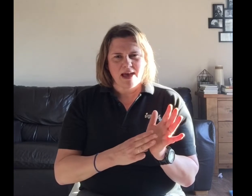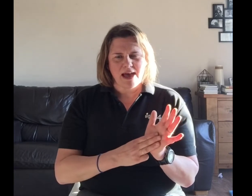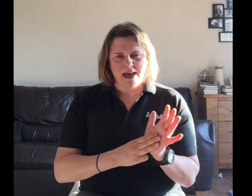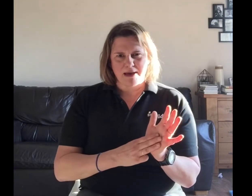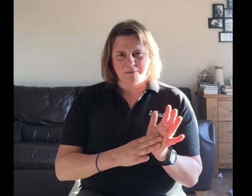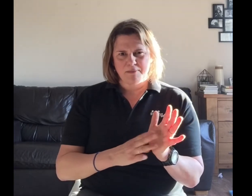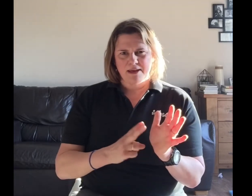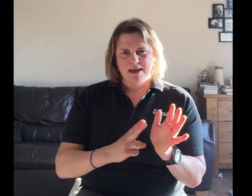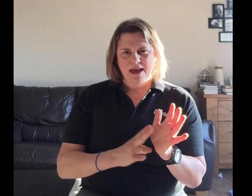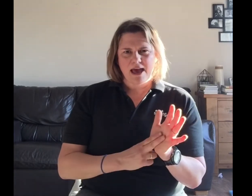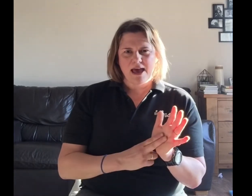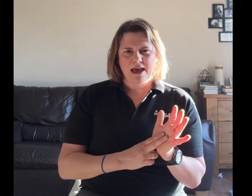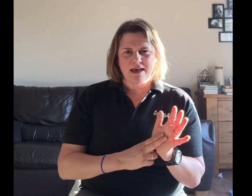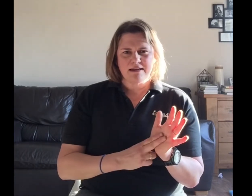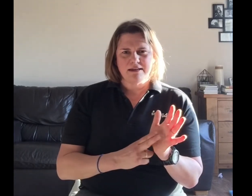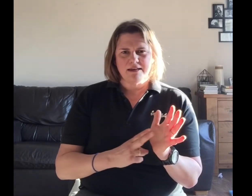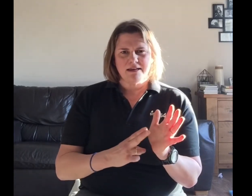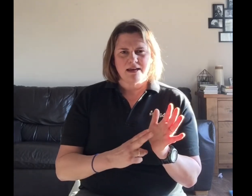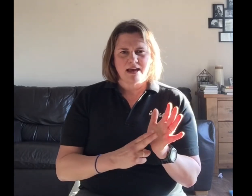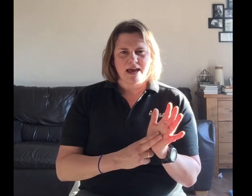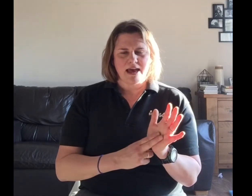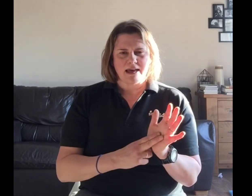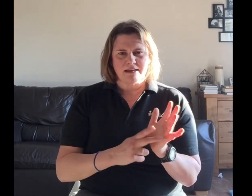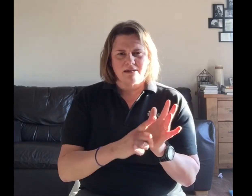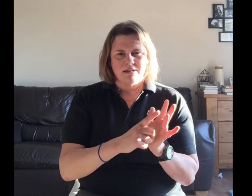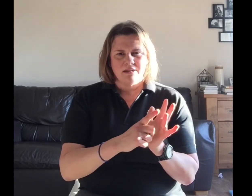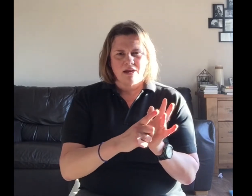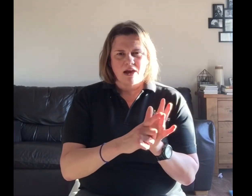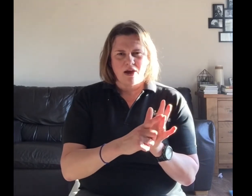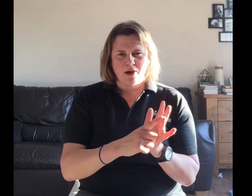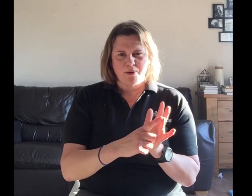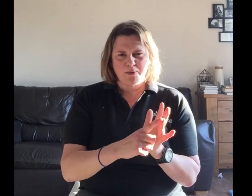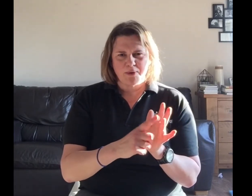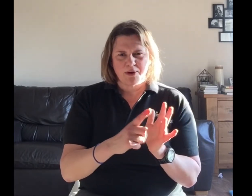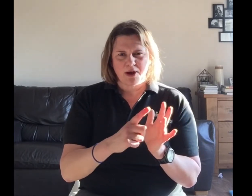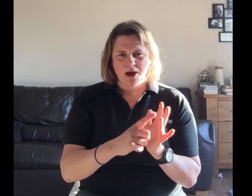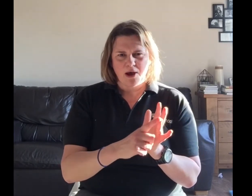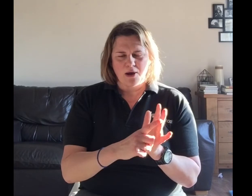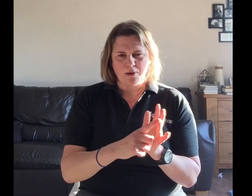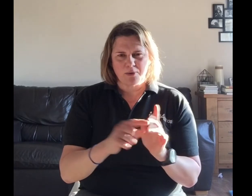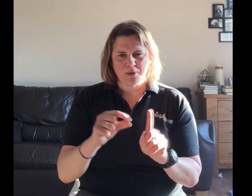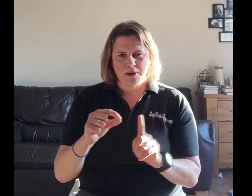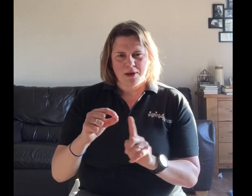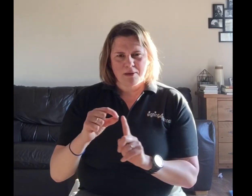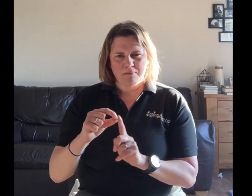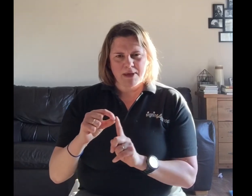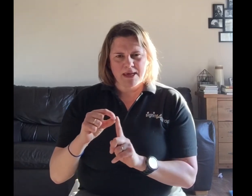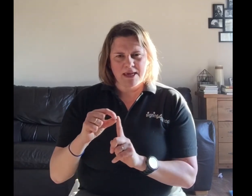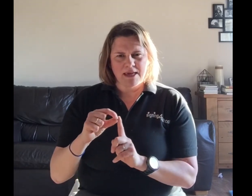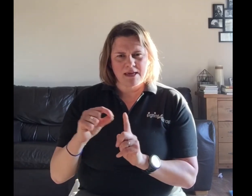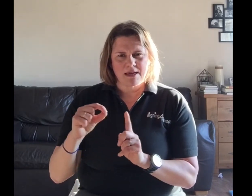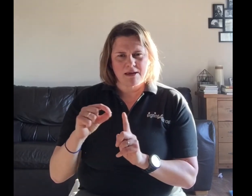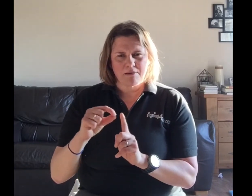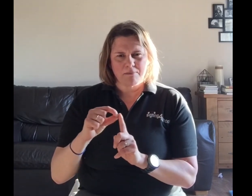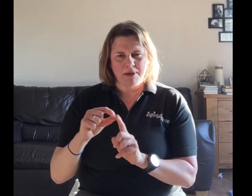M, N, N, O, O, P, P,